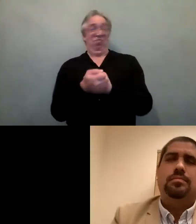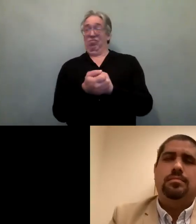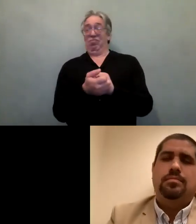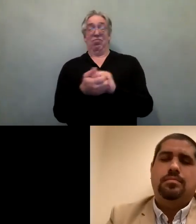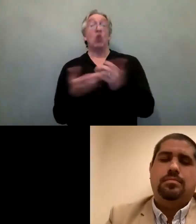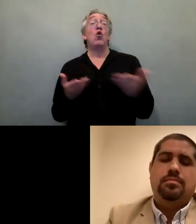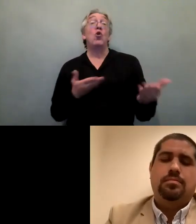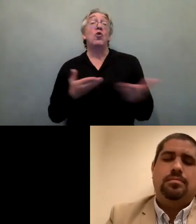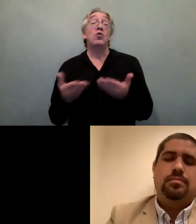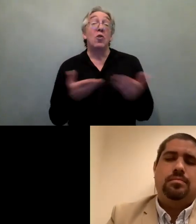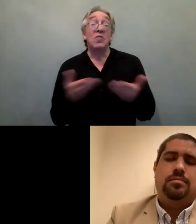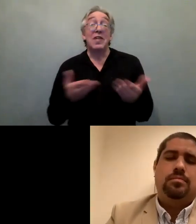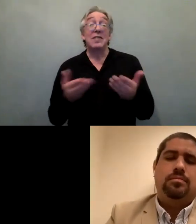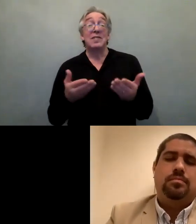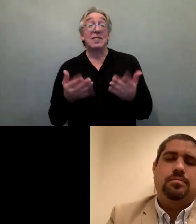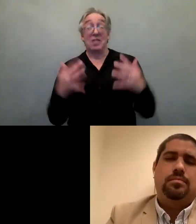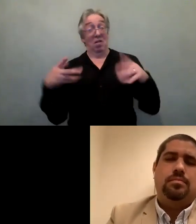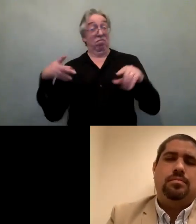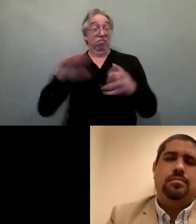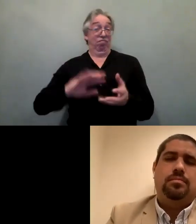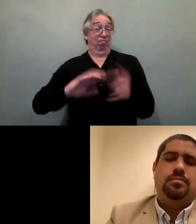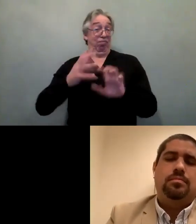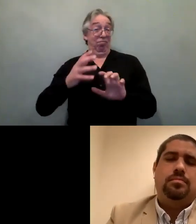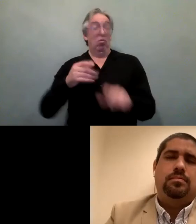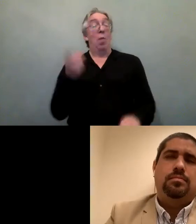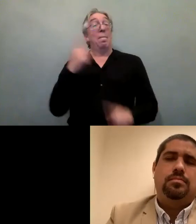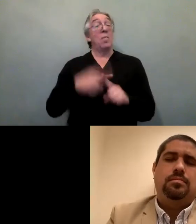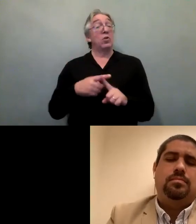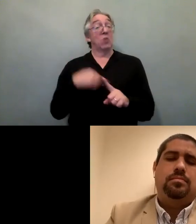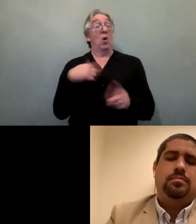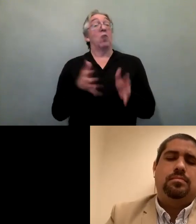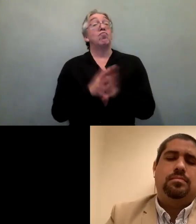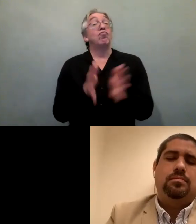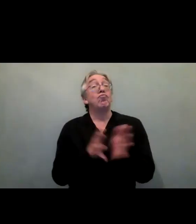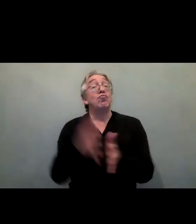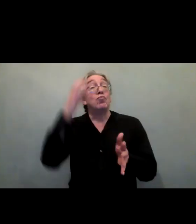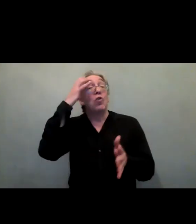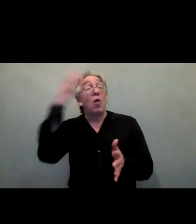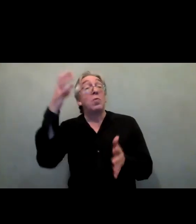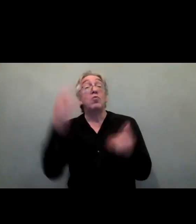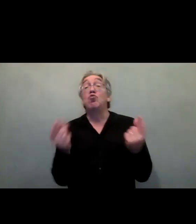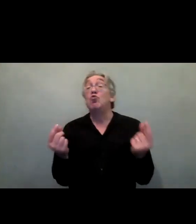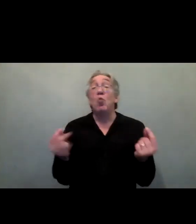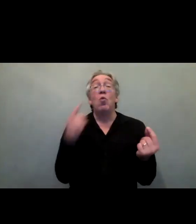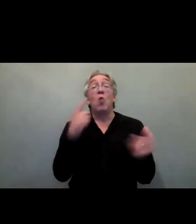stakeholders to address disruption in services. Finally, the publication considered the challenges, but also the